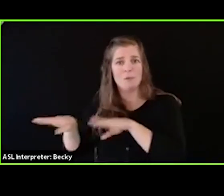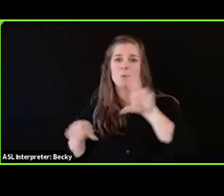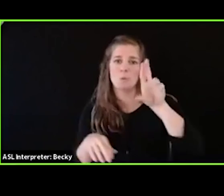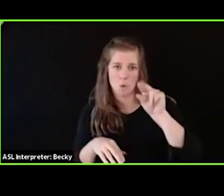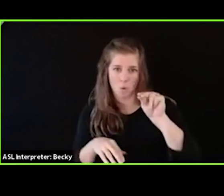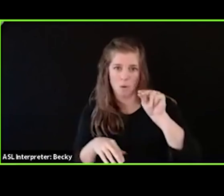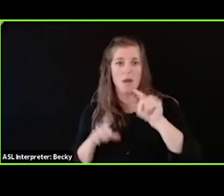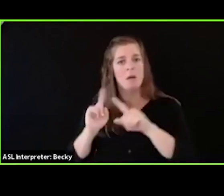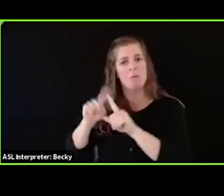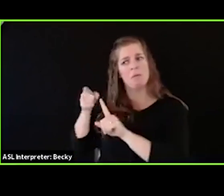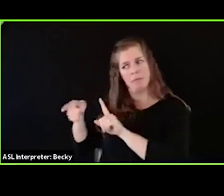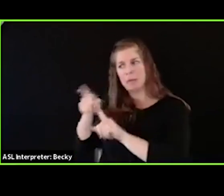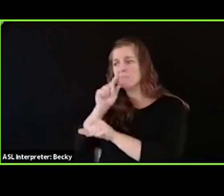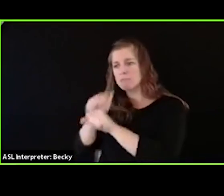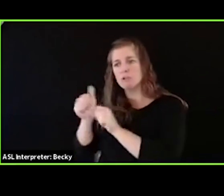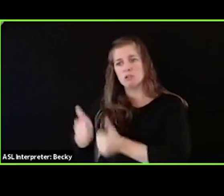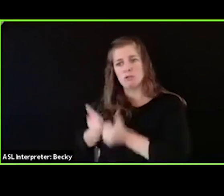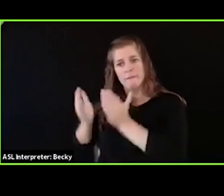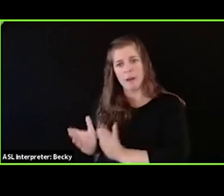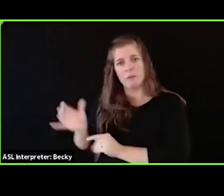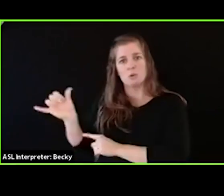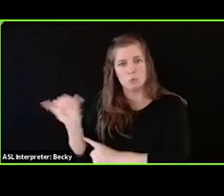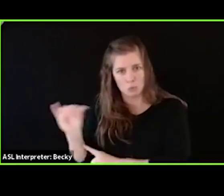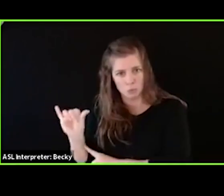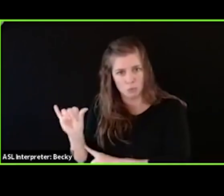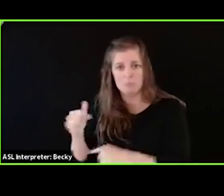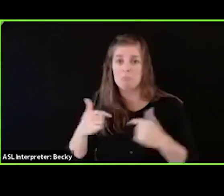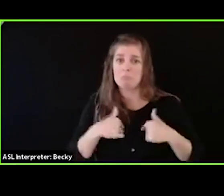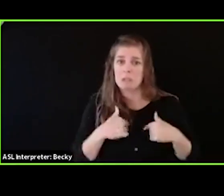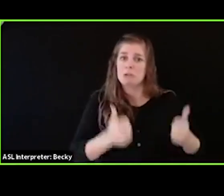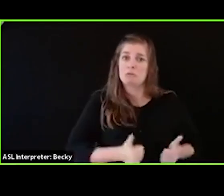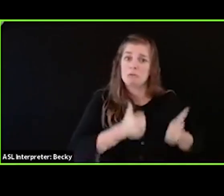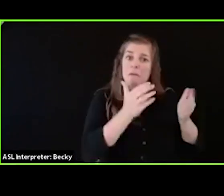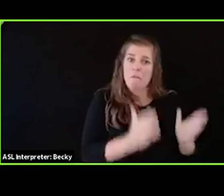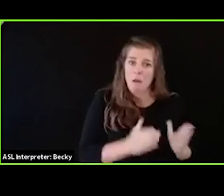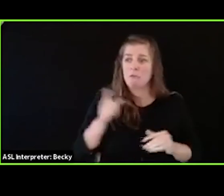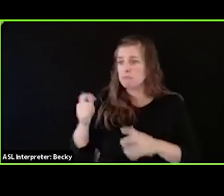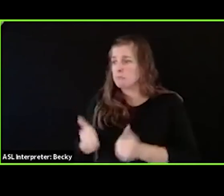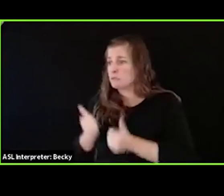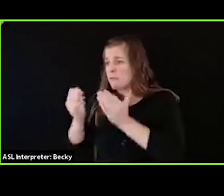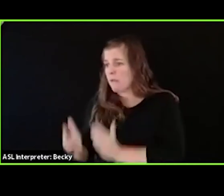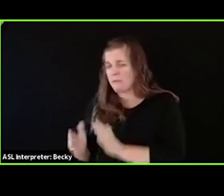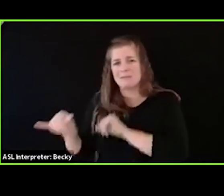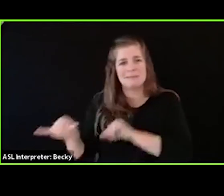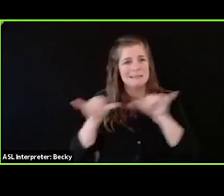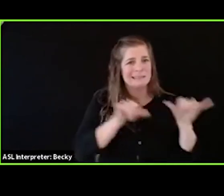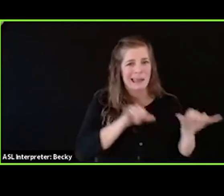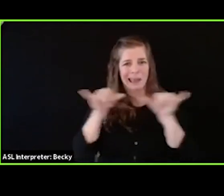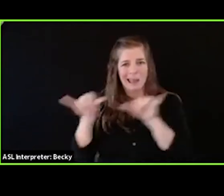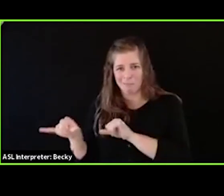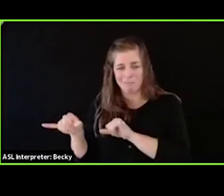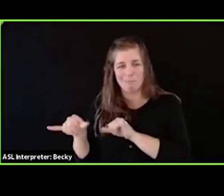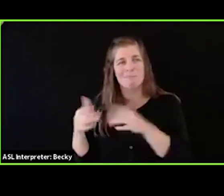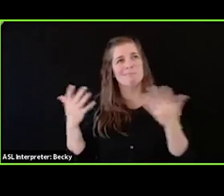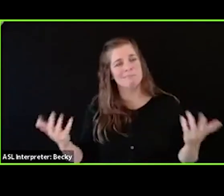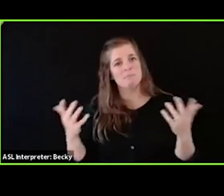survivors as I was, and they did not lose their status as survivors when they caused harm. And so it made no sense to